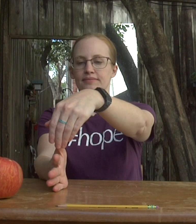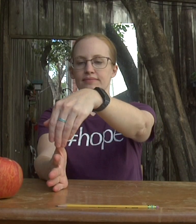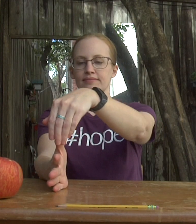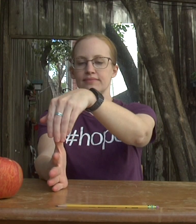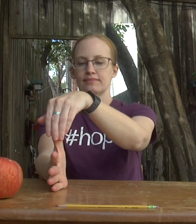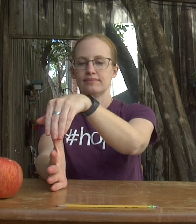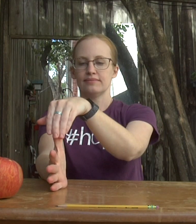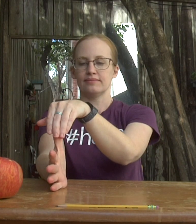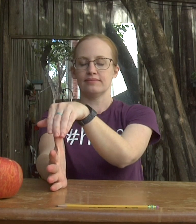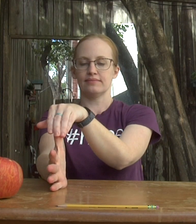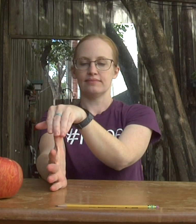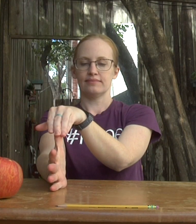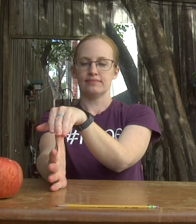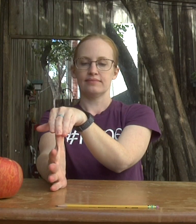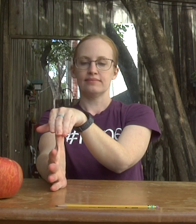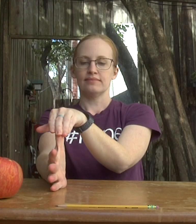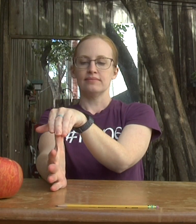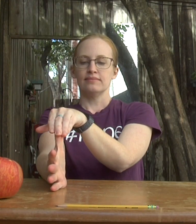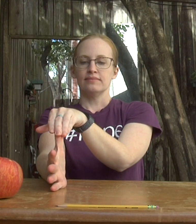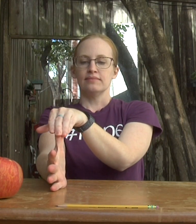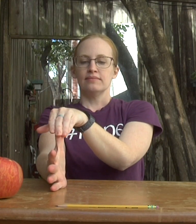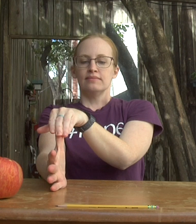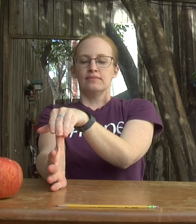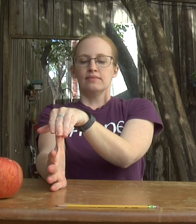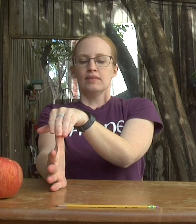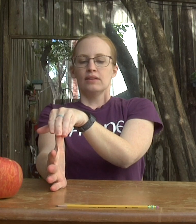A gentle pull back on your thumb away from your other fingers.